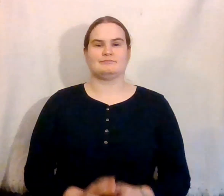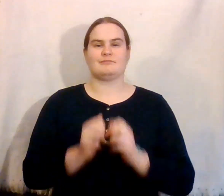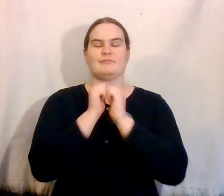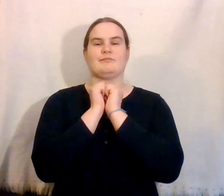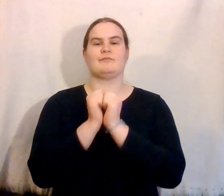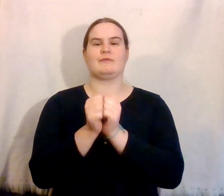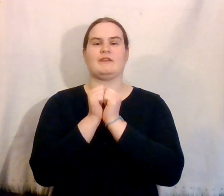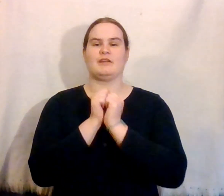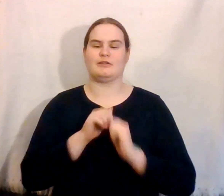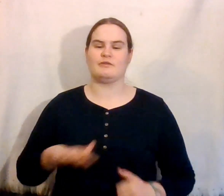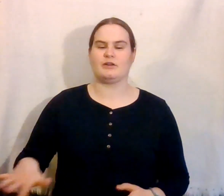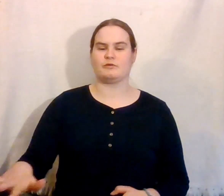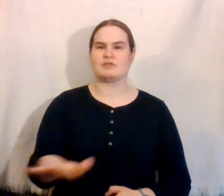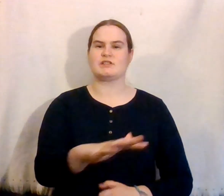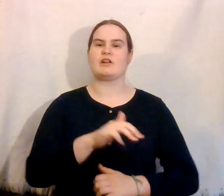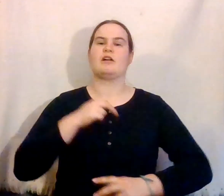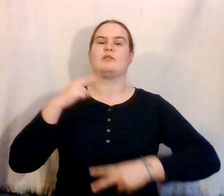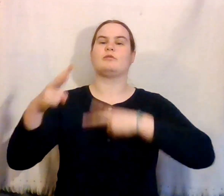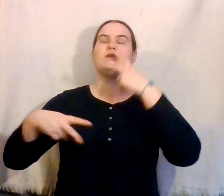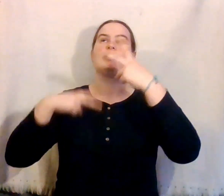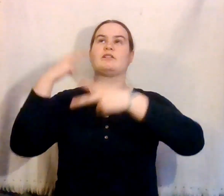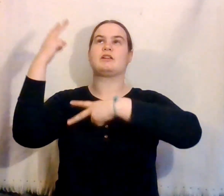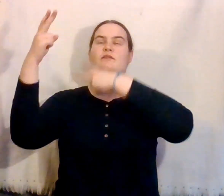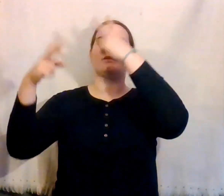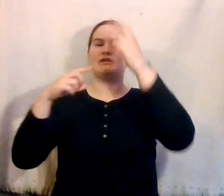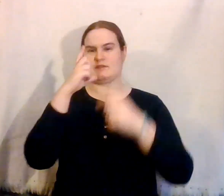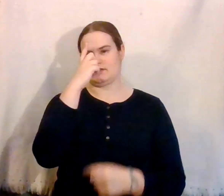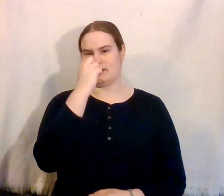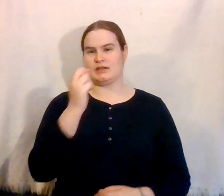Worthy of every song we could ever sing